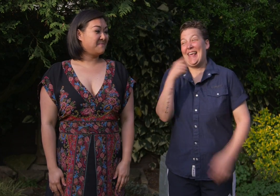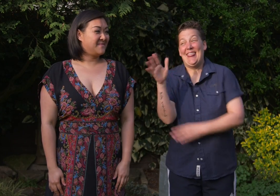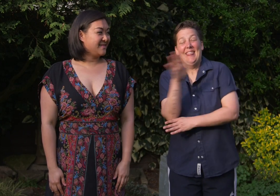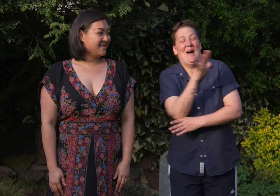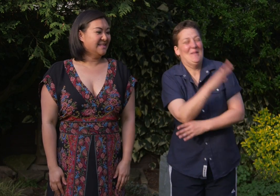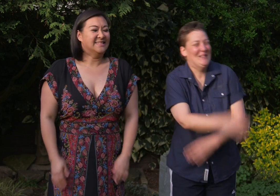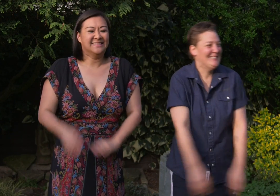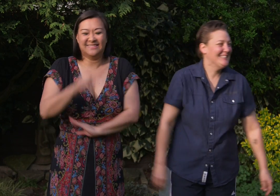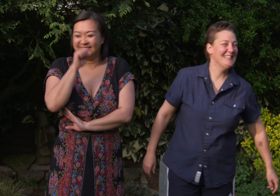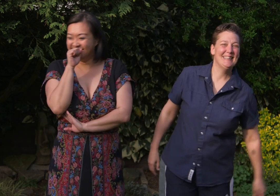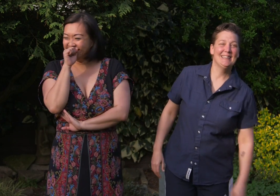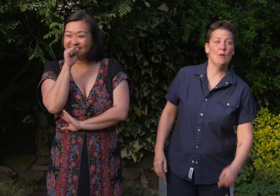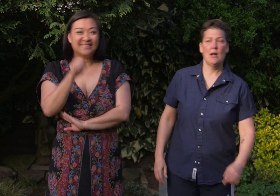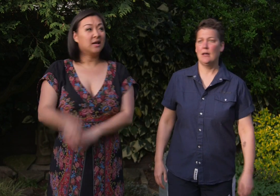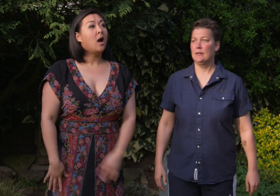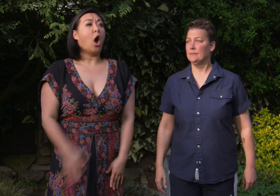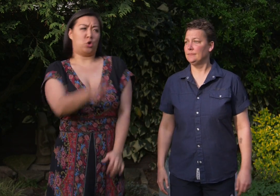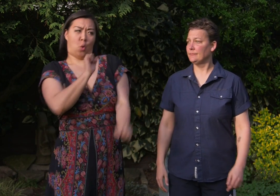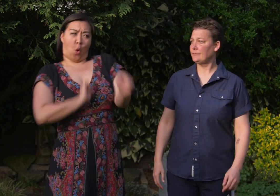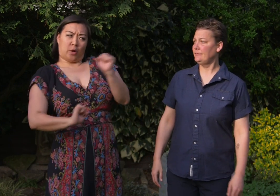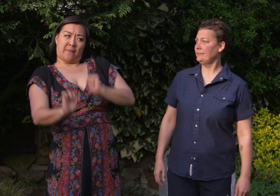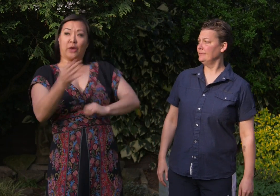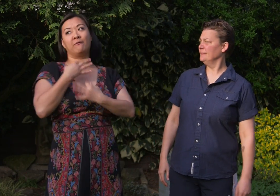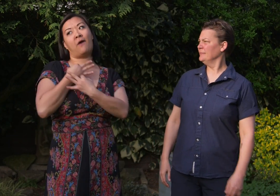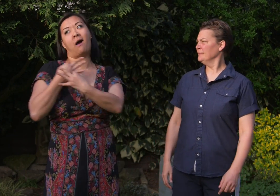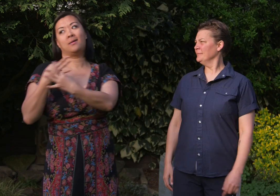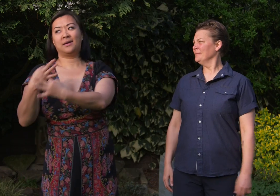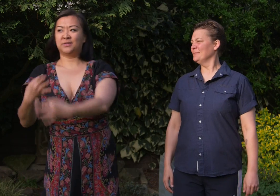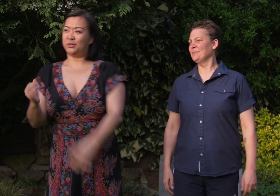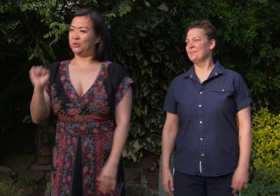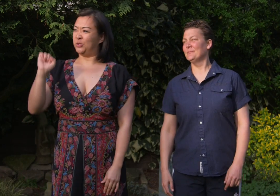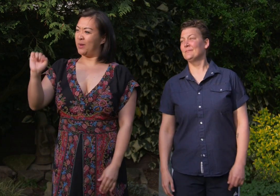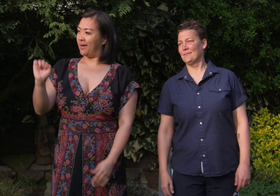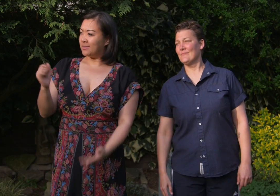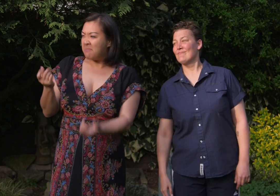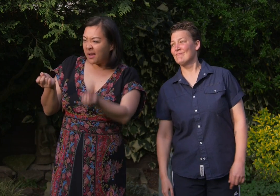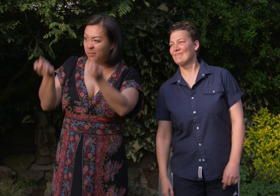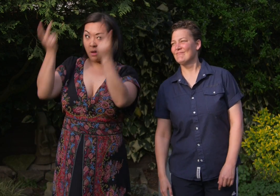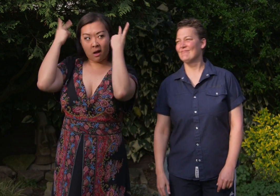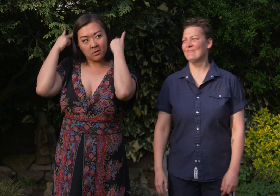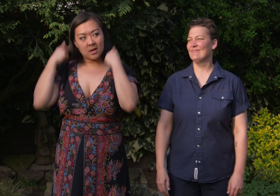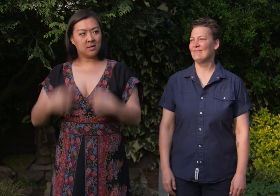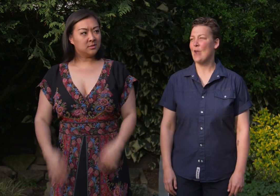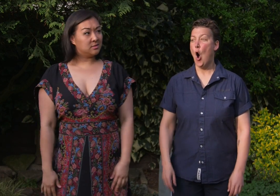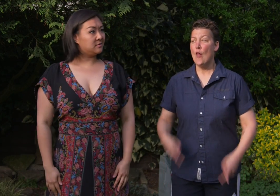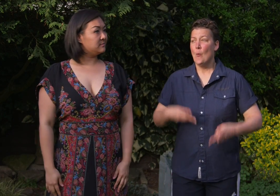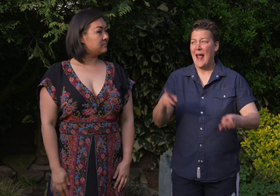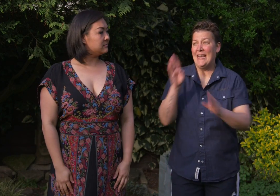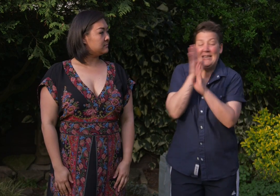in the woods? What? Are you holding back your fondness due to his unmanly blondness? Or the way he